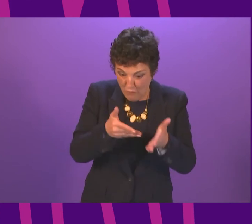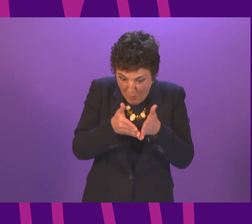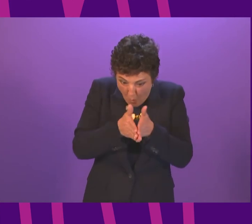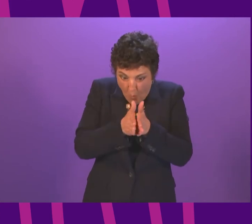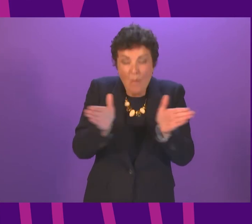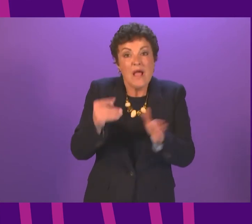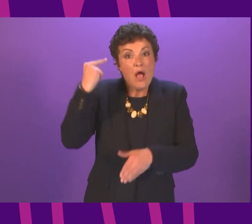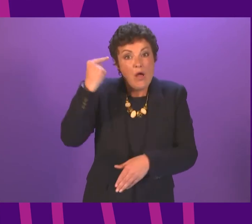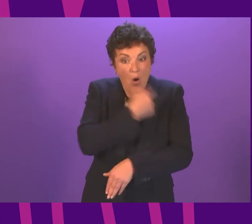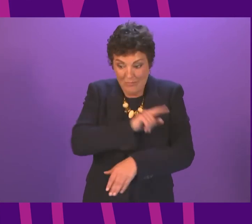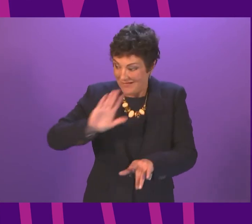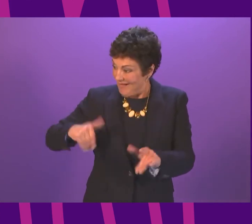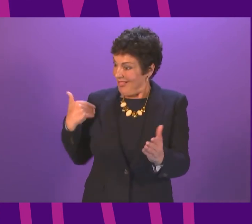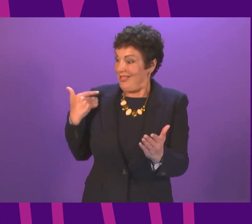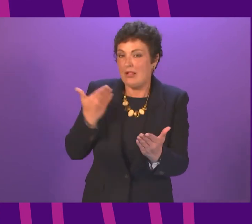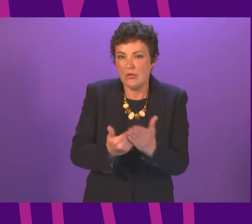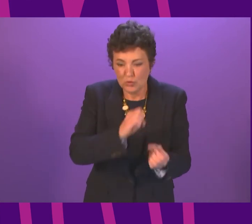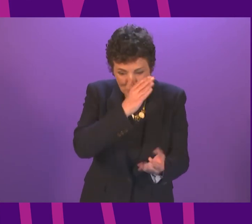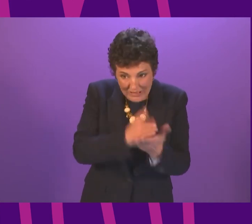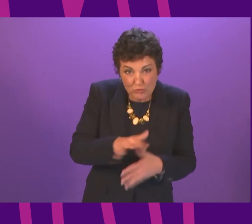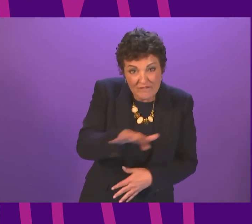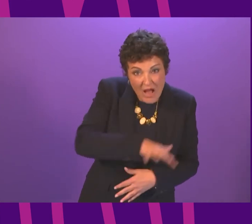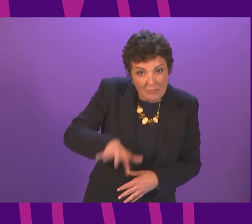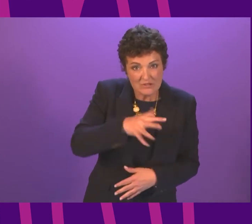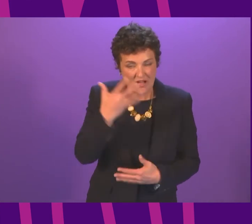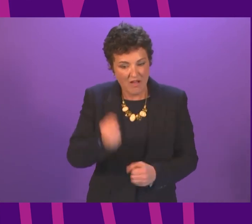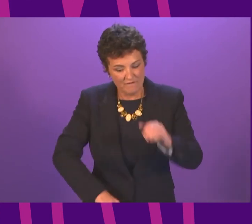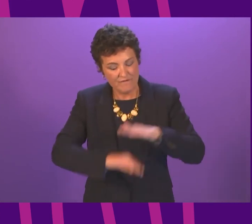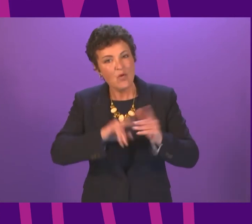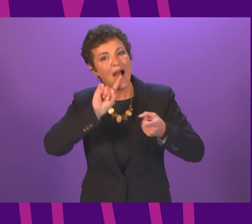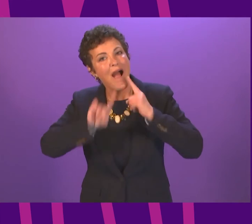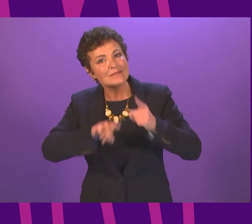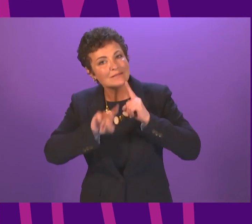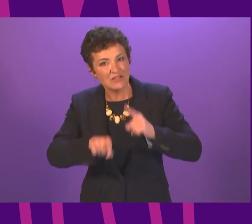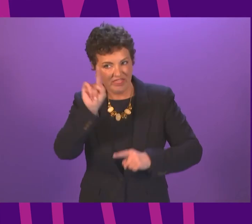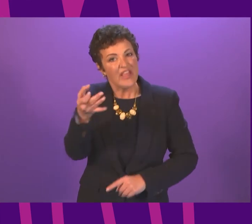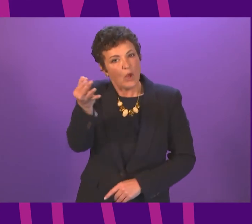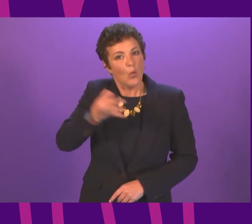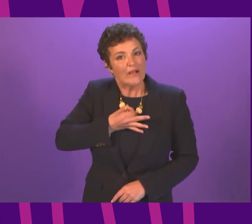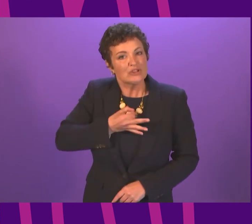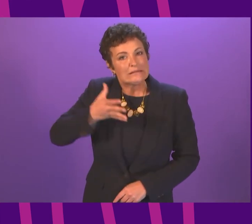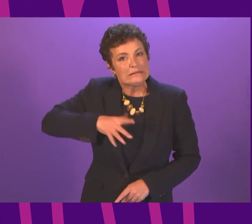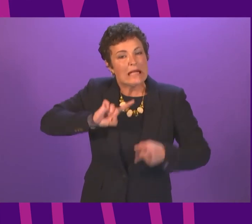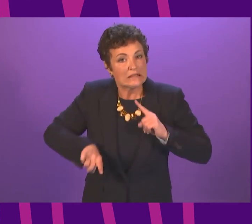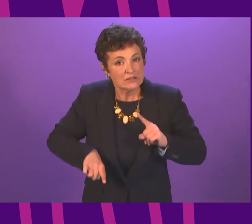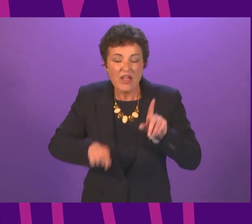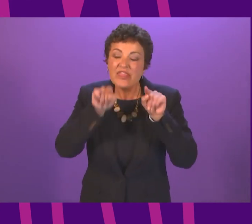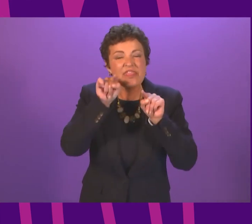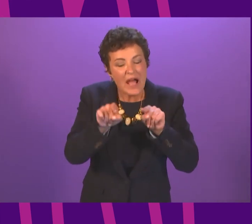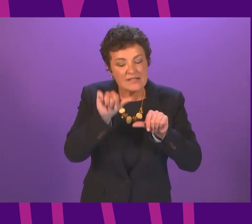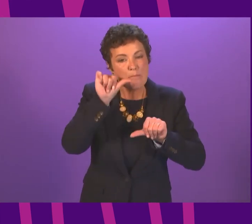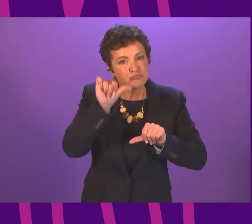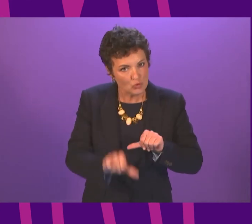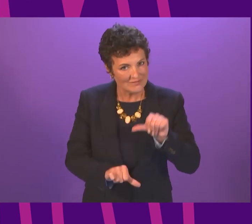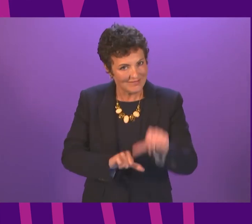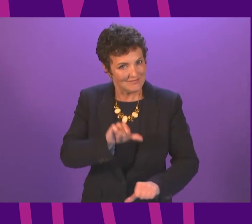right through to now, to make sure that families have the answers to the questions that they need. And that is a process that will